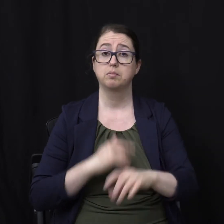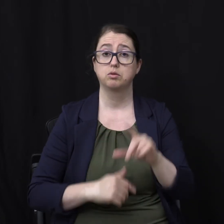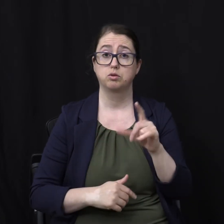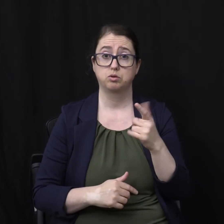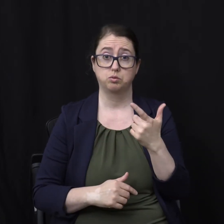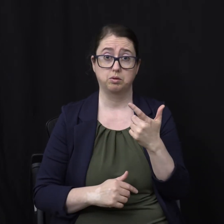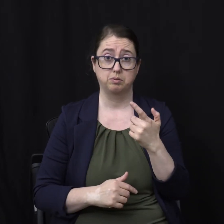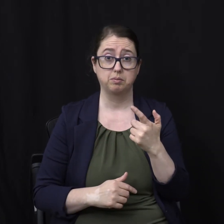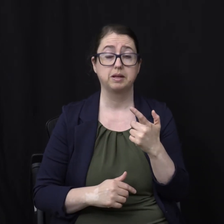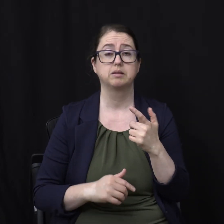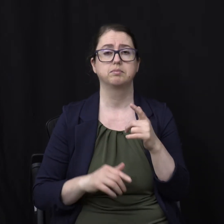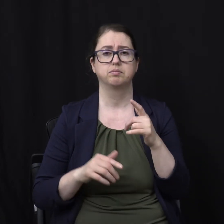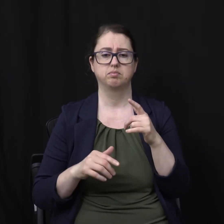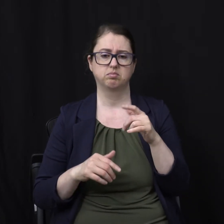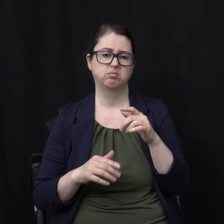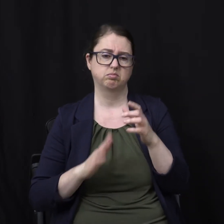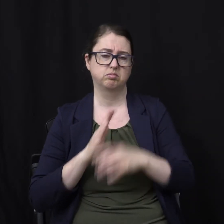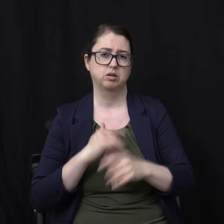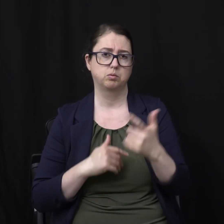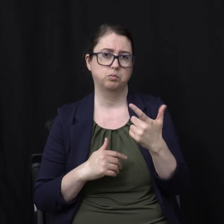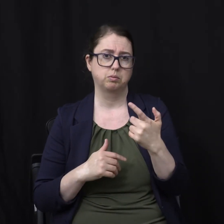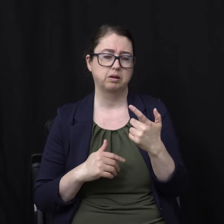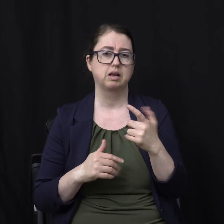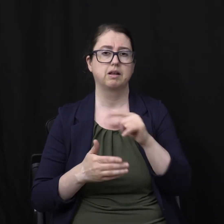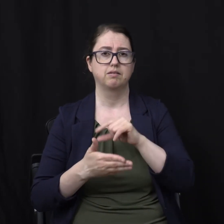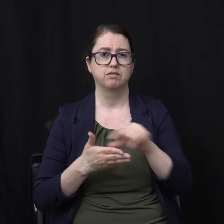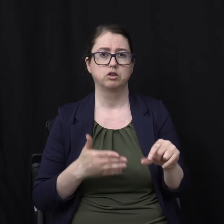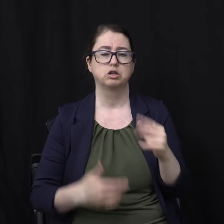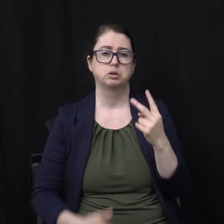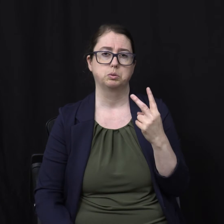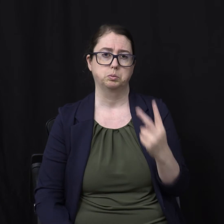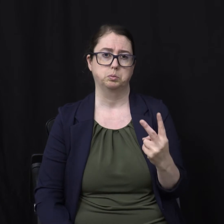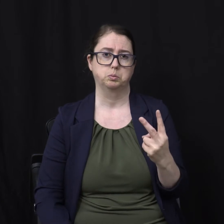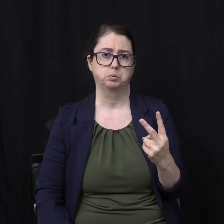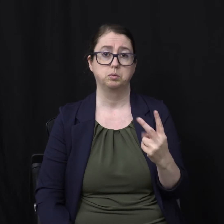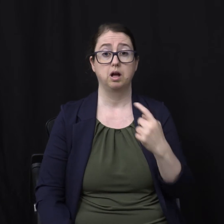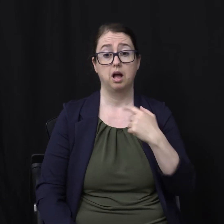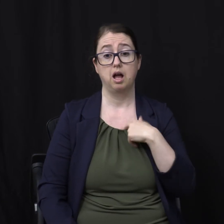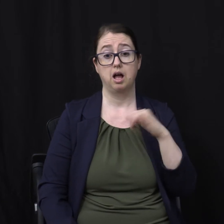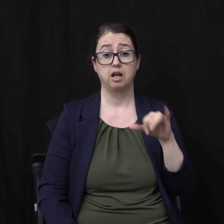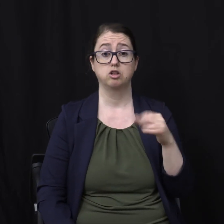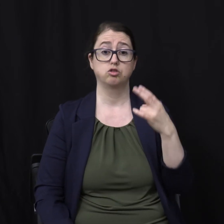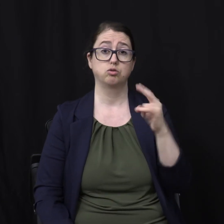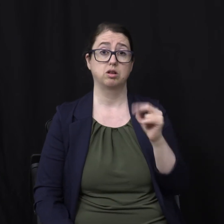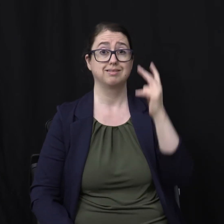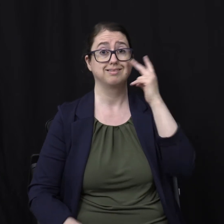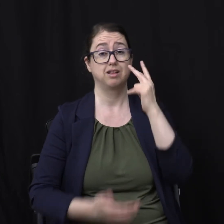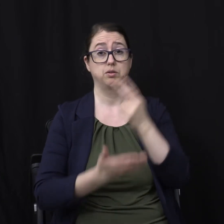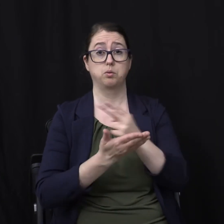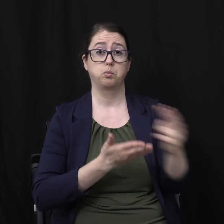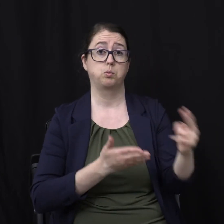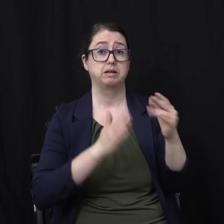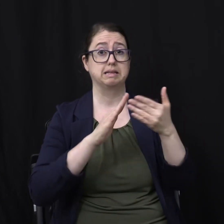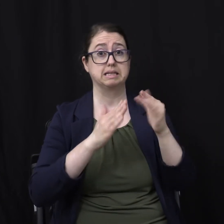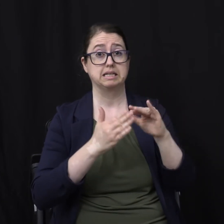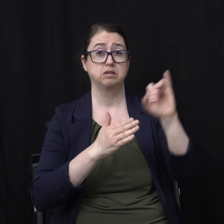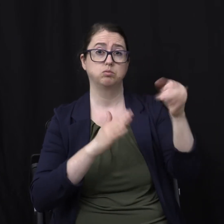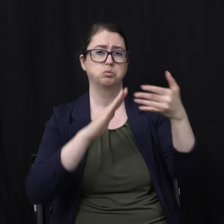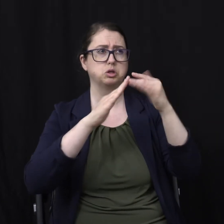Real quick 21 verse 2 And I John Saw the holy city New Jerusalem Coming down